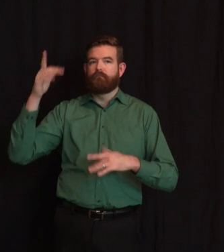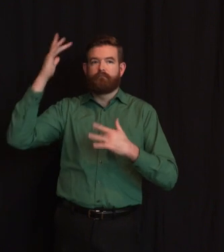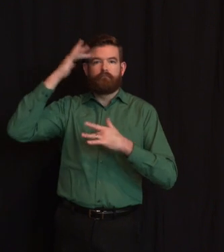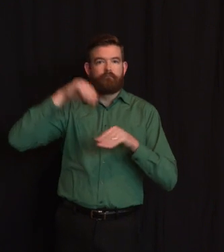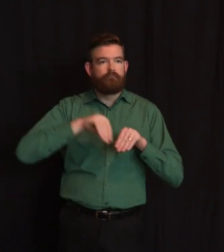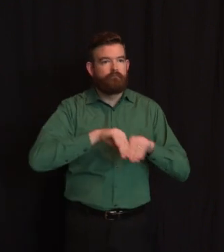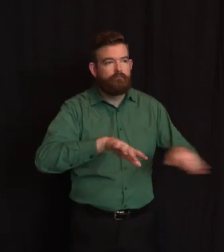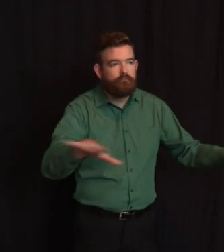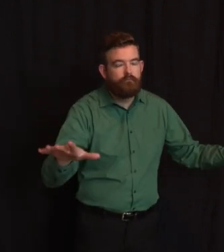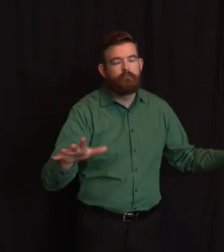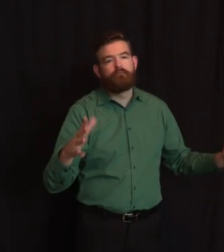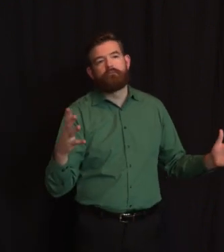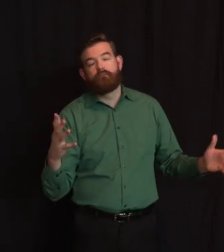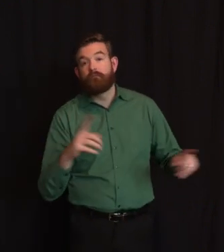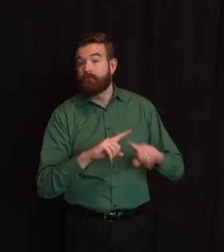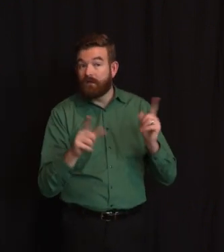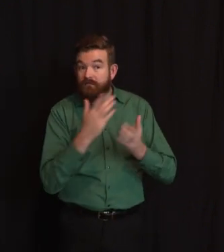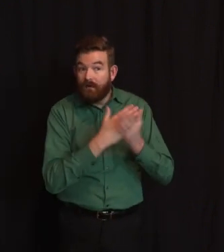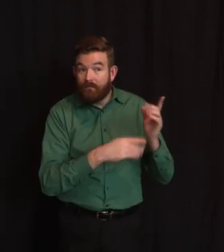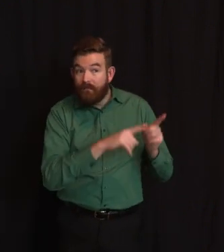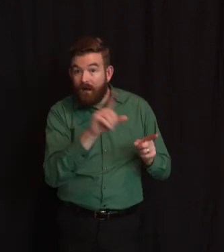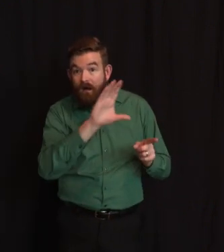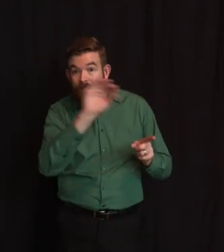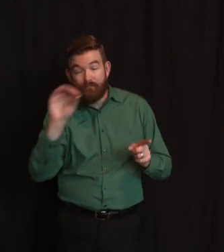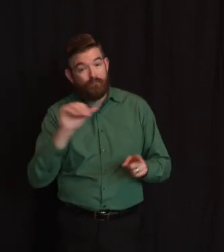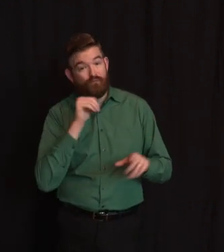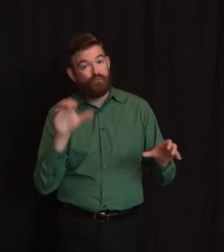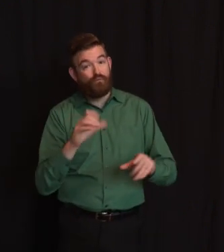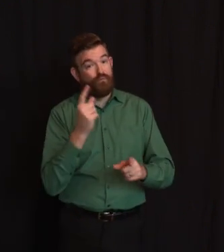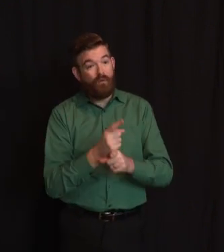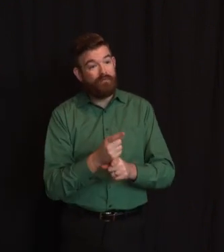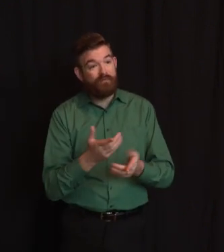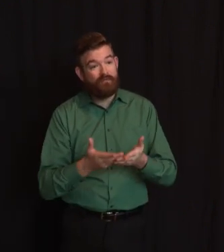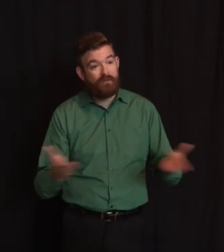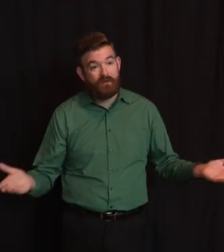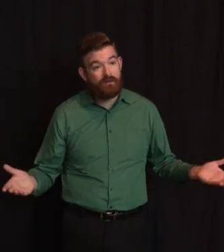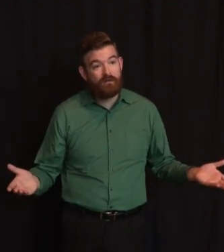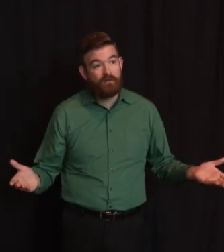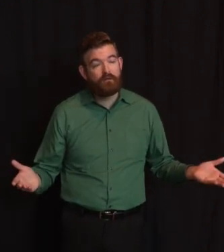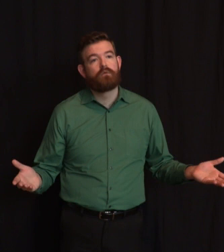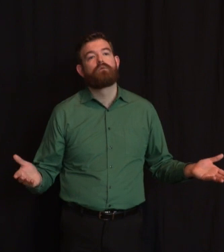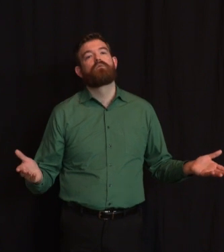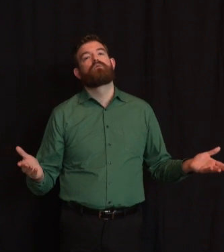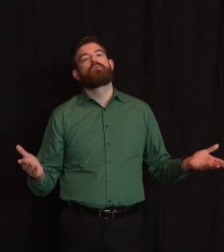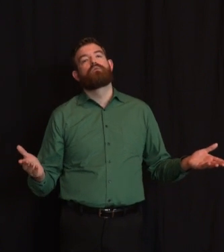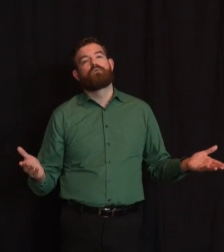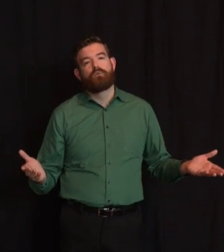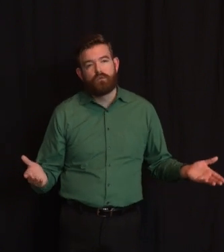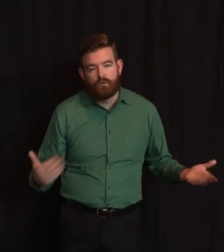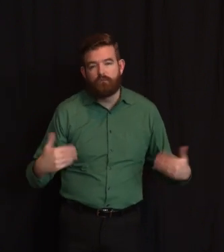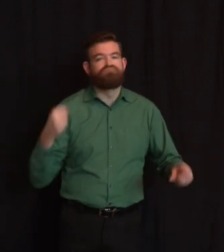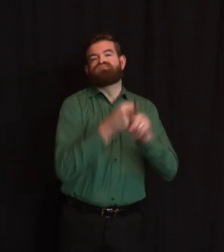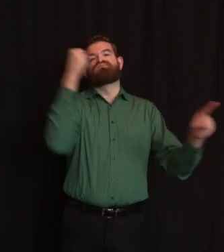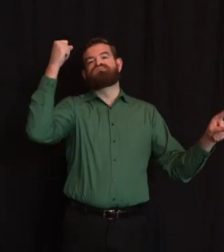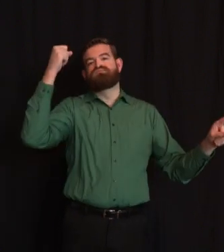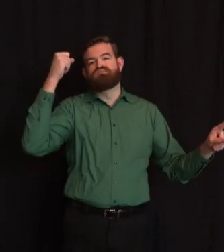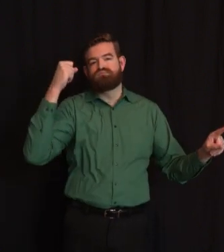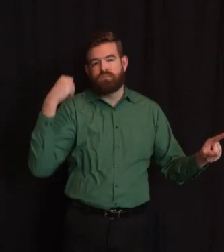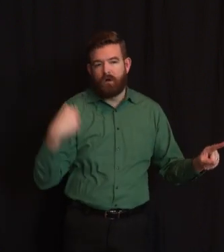know, we've got the feds, the attorney general, your team and inspectors are up there. And to other actors out there, they better be